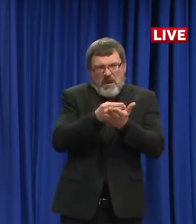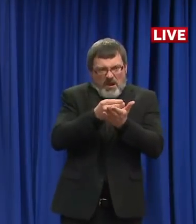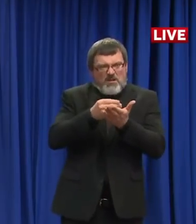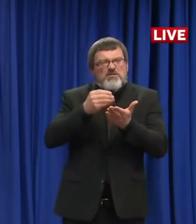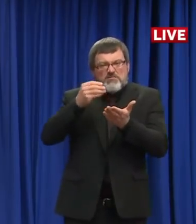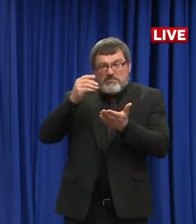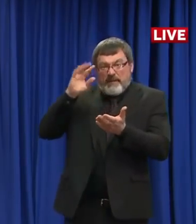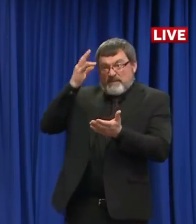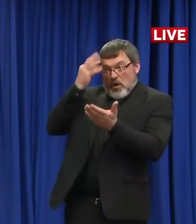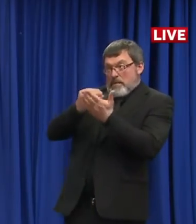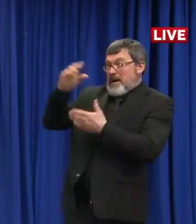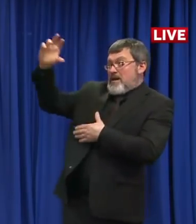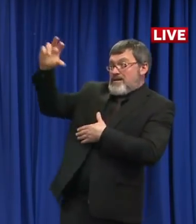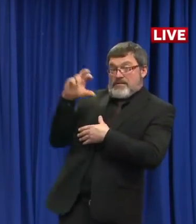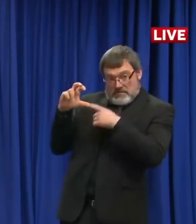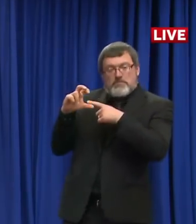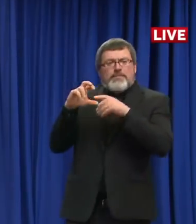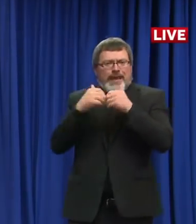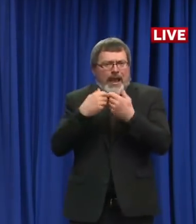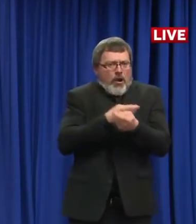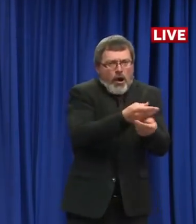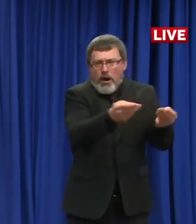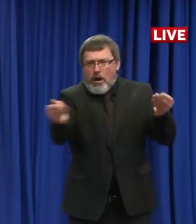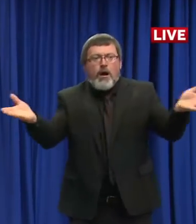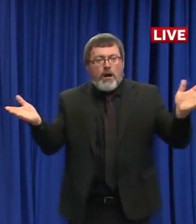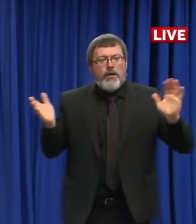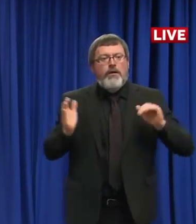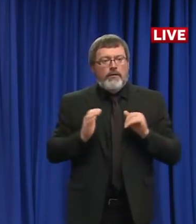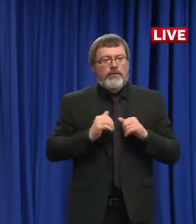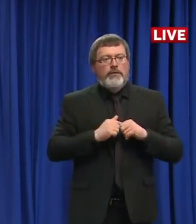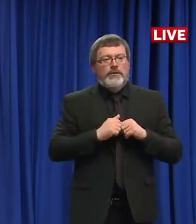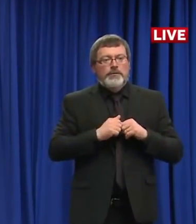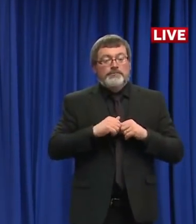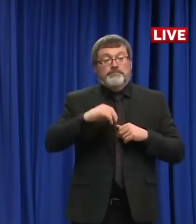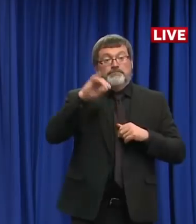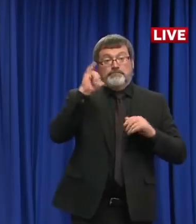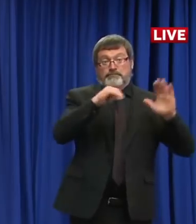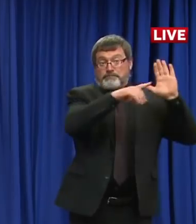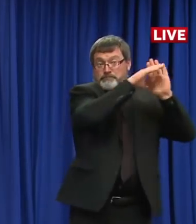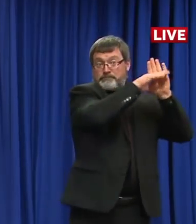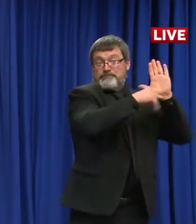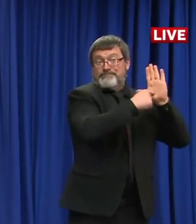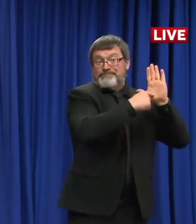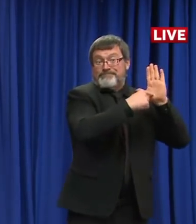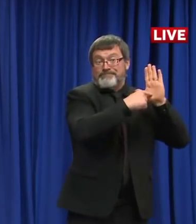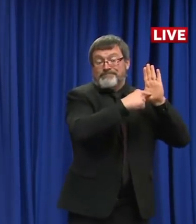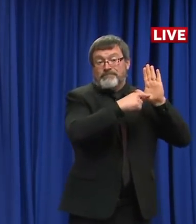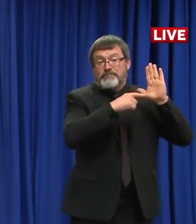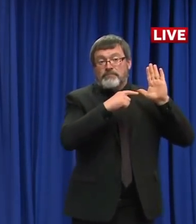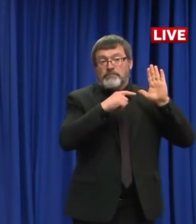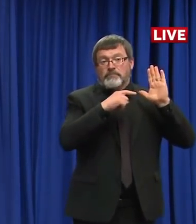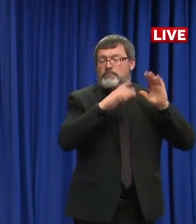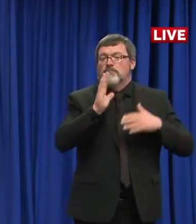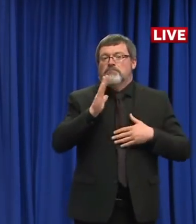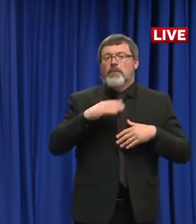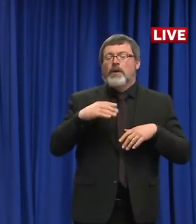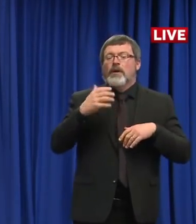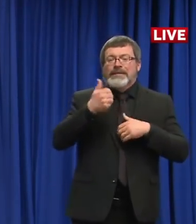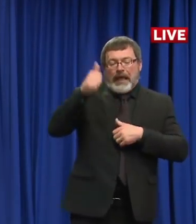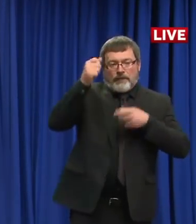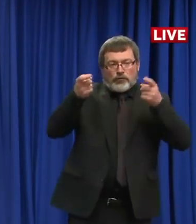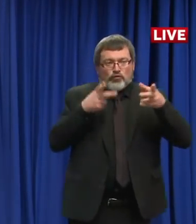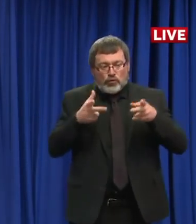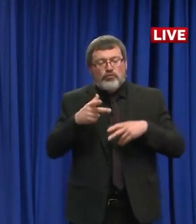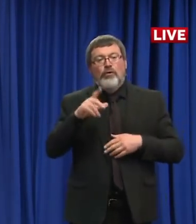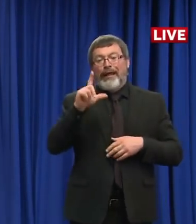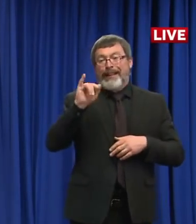Executive Director Jerry Little led the first preliminary meeting of that group along with the Legislative Advisory Board yesterday, a